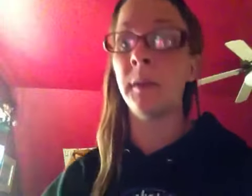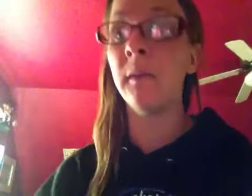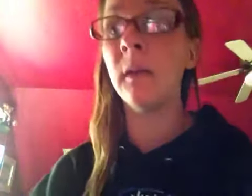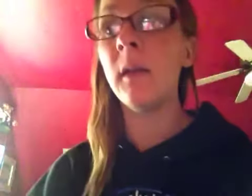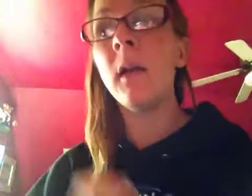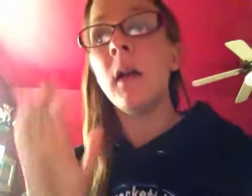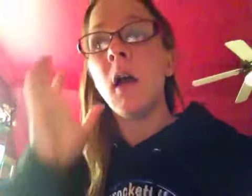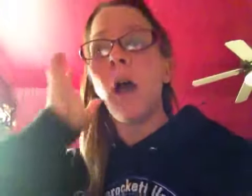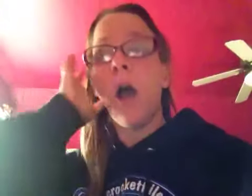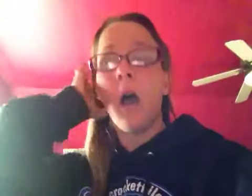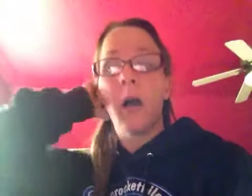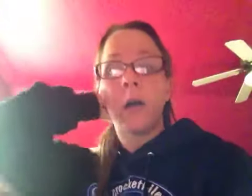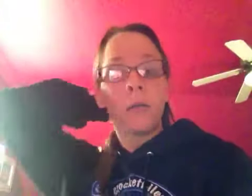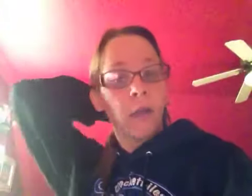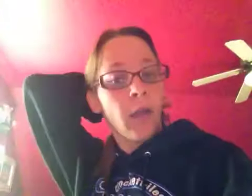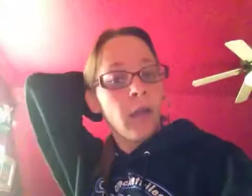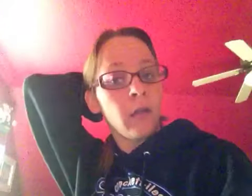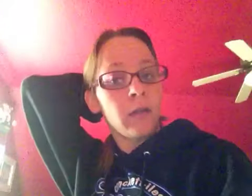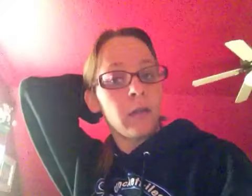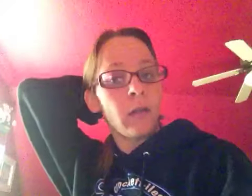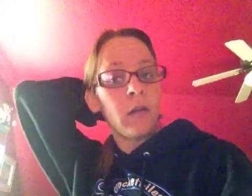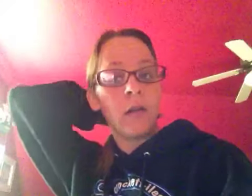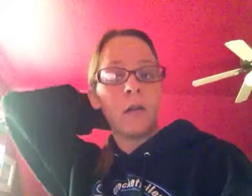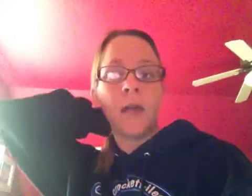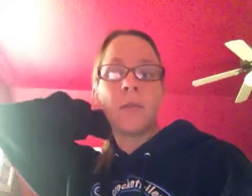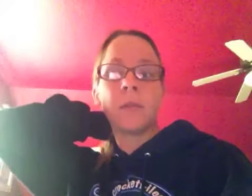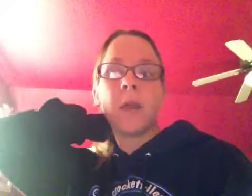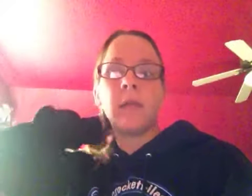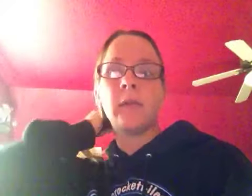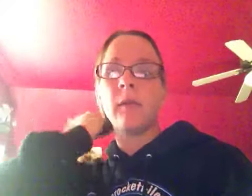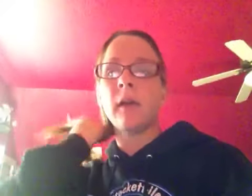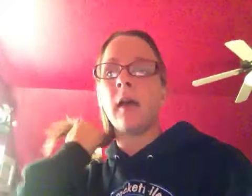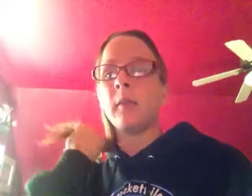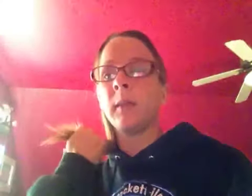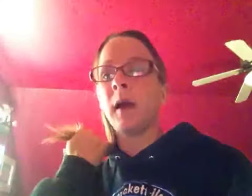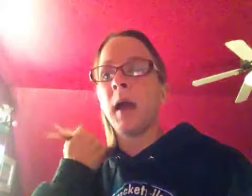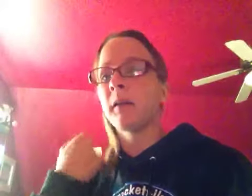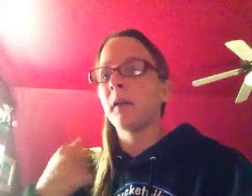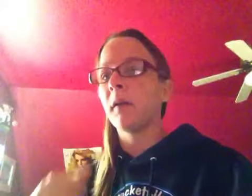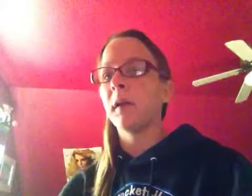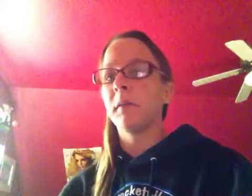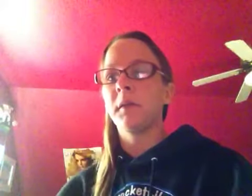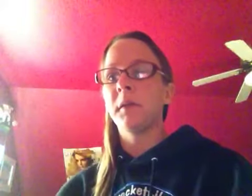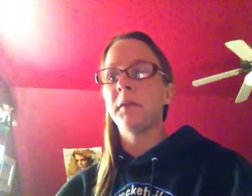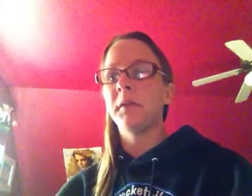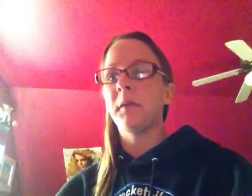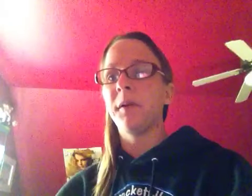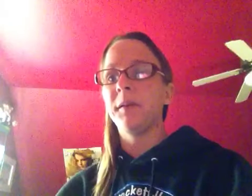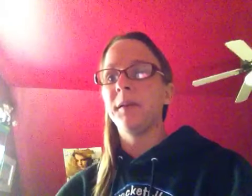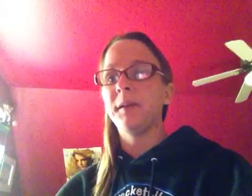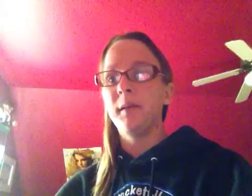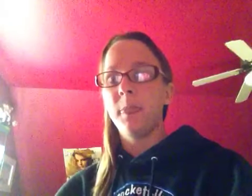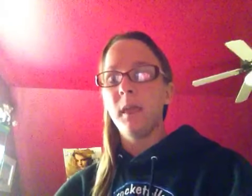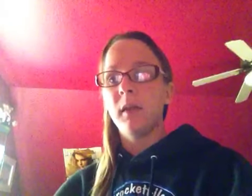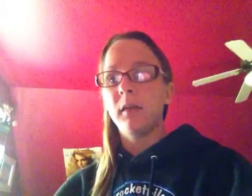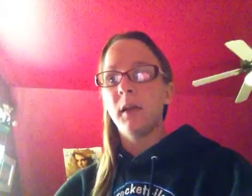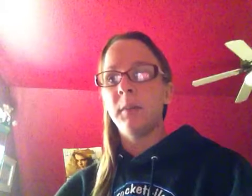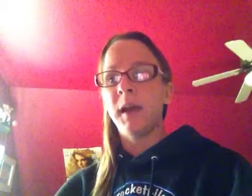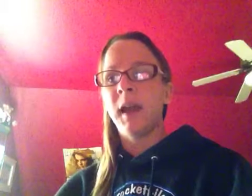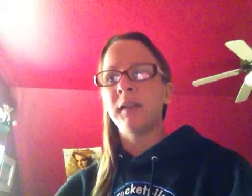you okay so that was my review on Color Me Mine sorry it was so short short but I